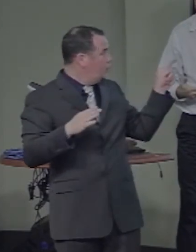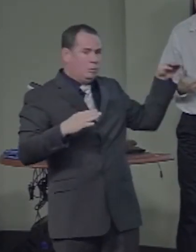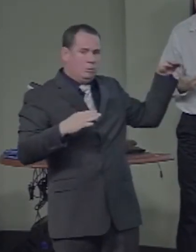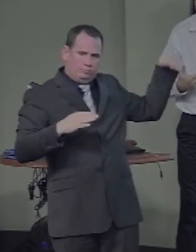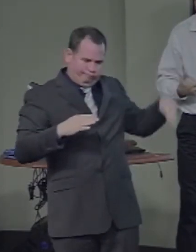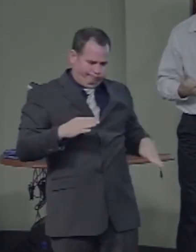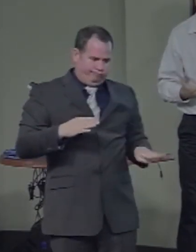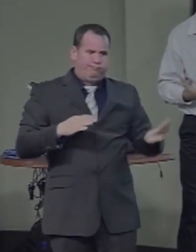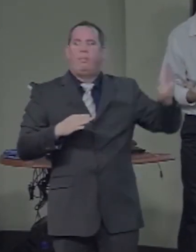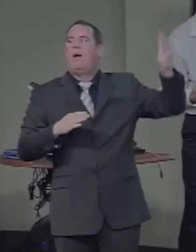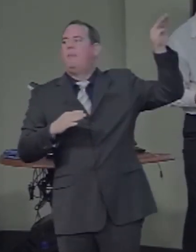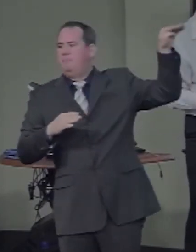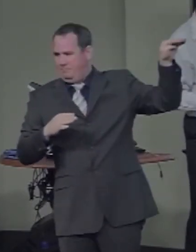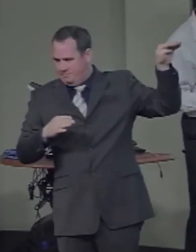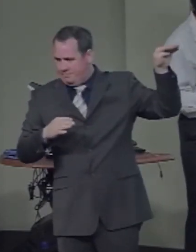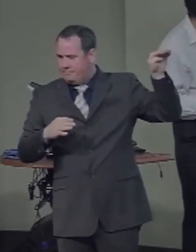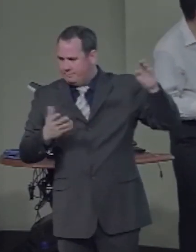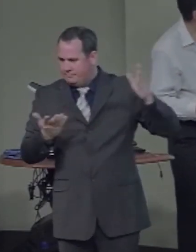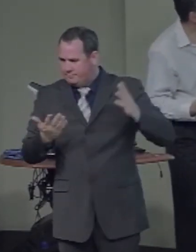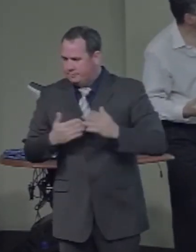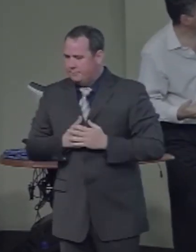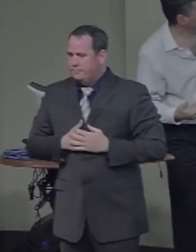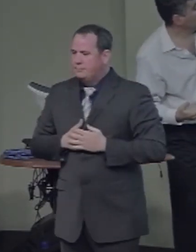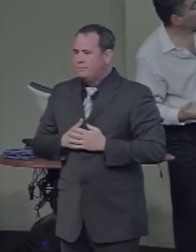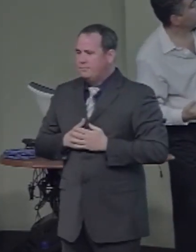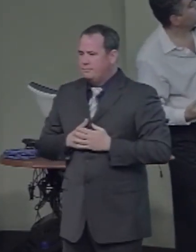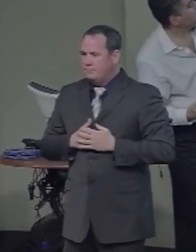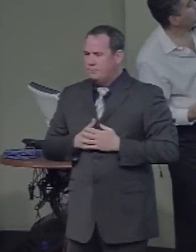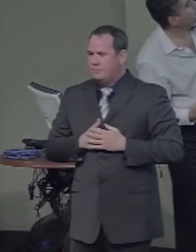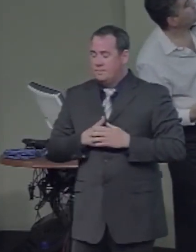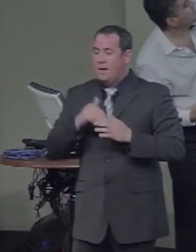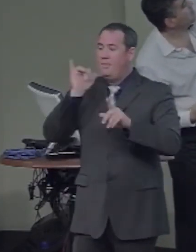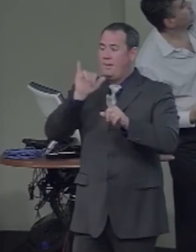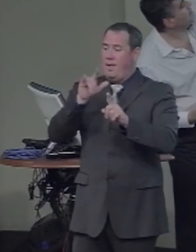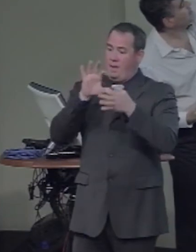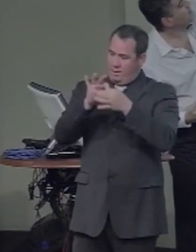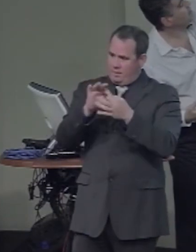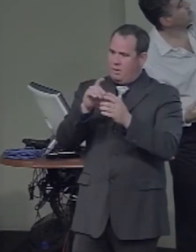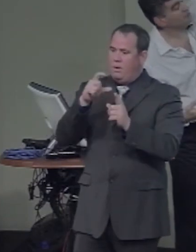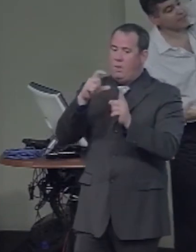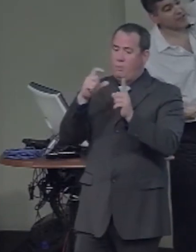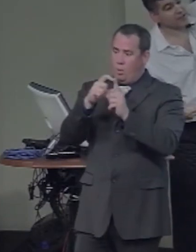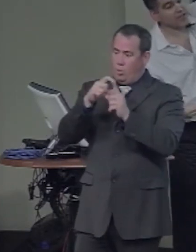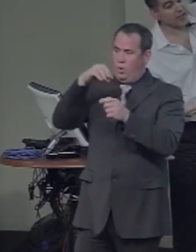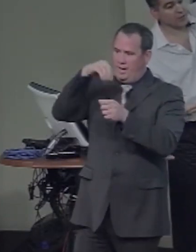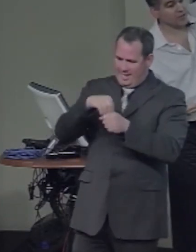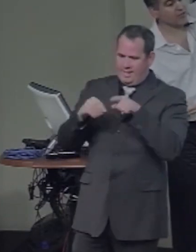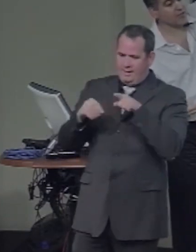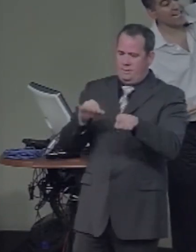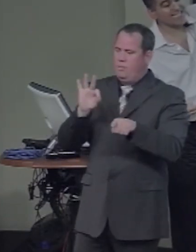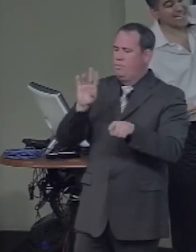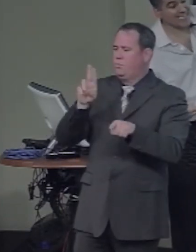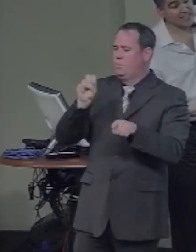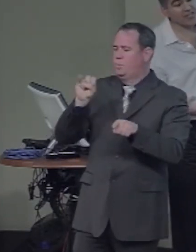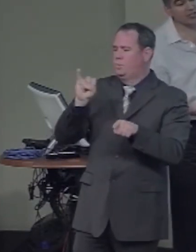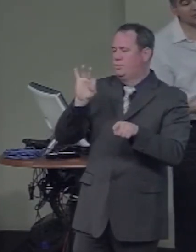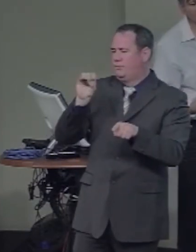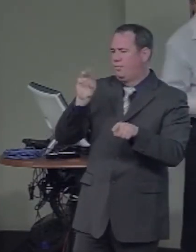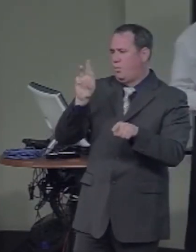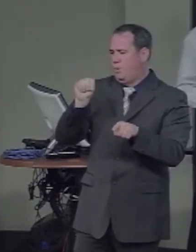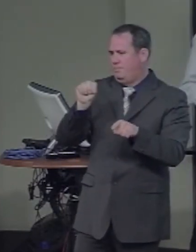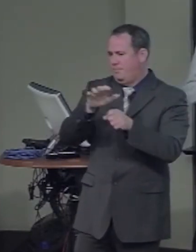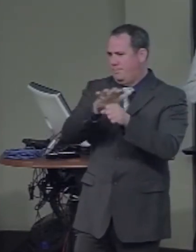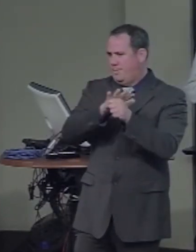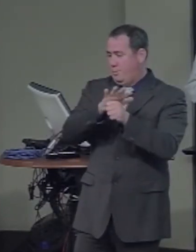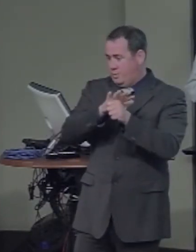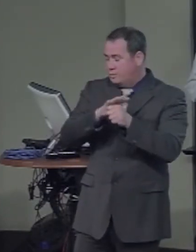in the fusiform. Lowering performance to about 50% correct relative to the other categories. So, that's like a lesion